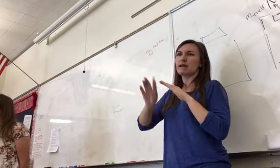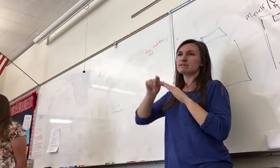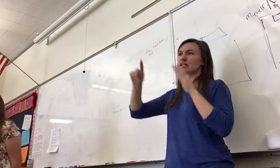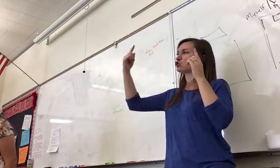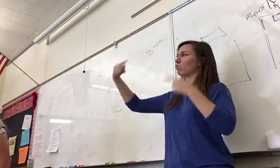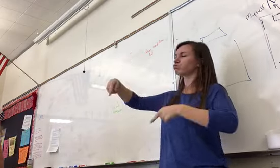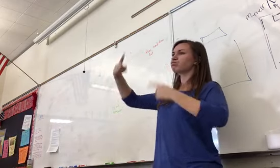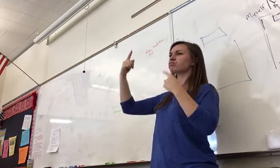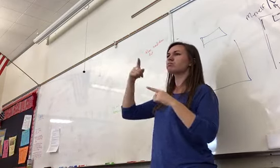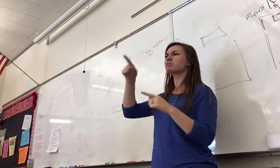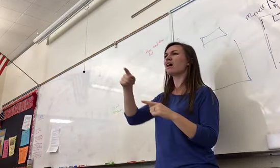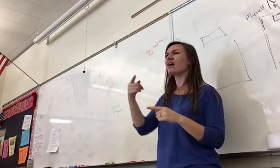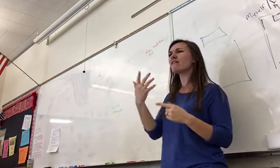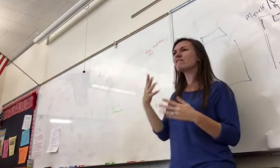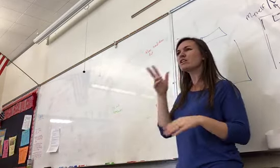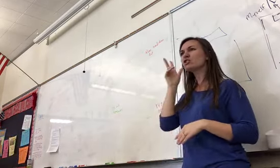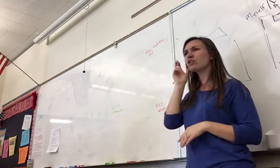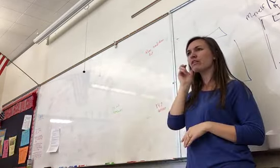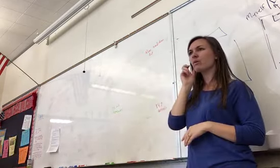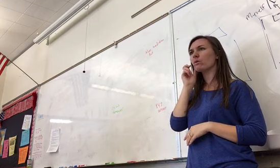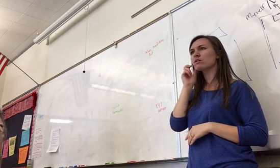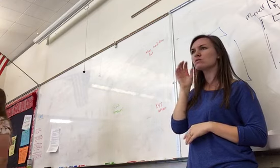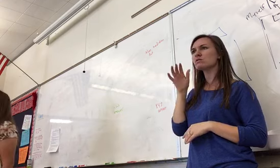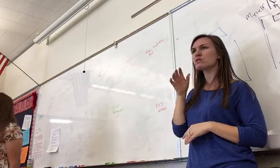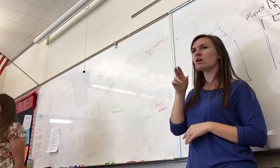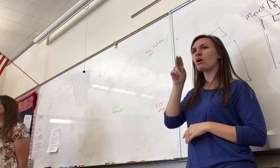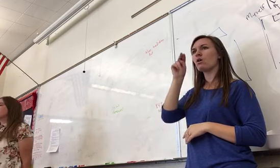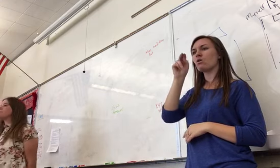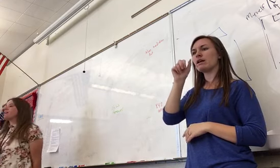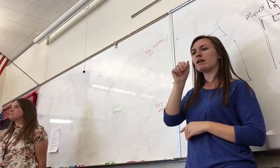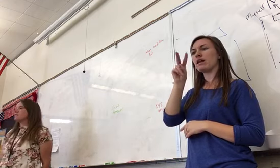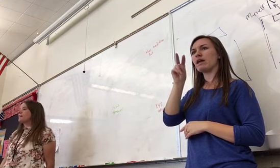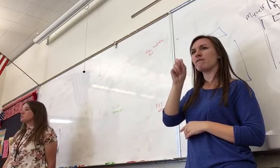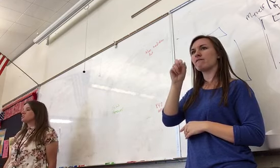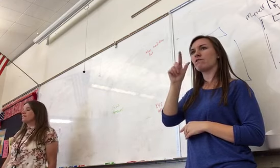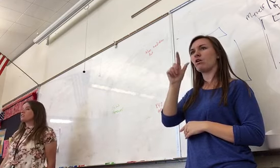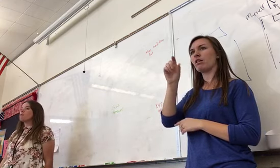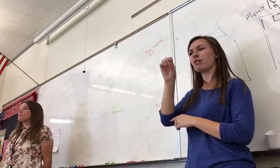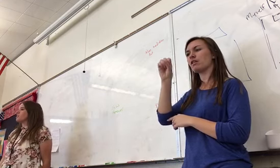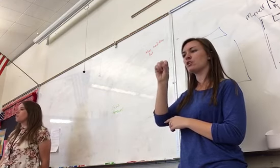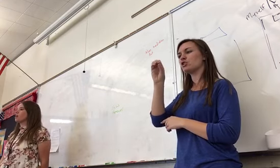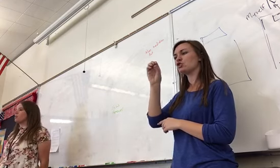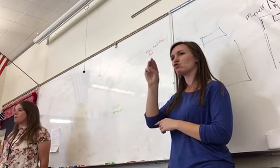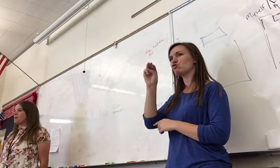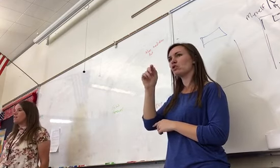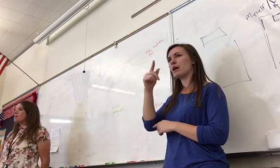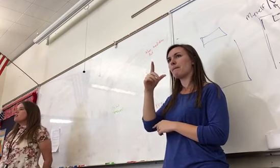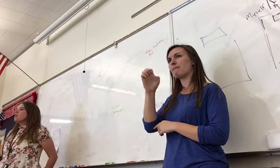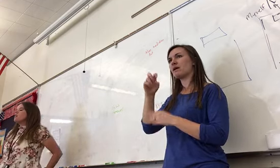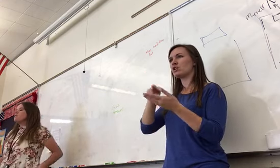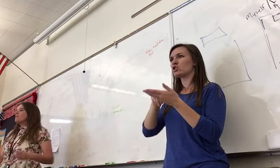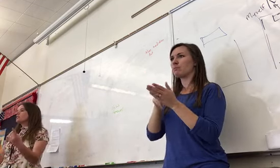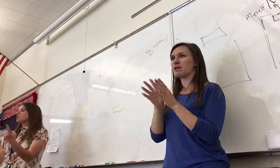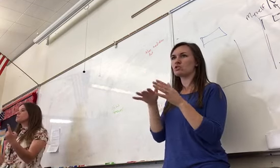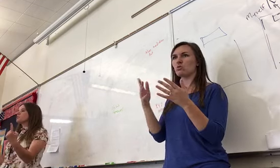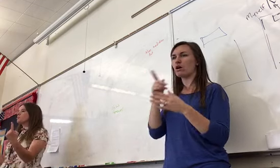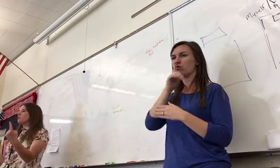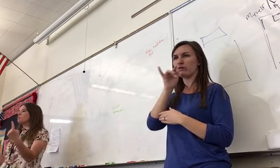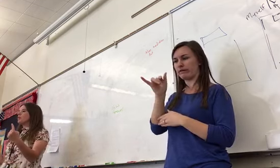Was what? Naval skirmishes. Yeah, naval skirmishes, but basically that just, it's all about the embargo, right? Navy ships are going to be the